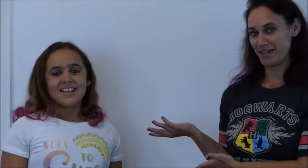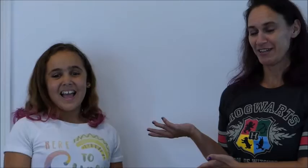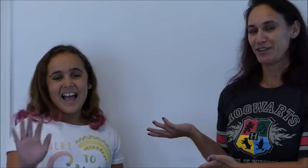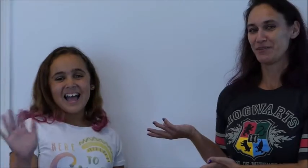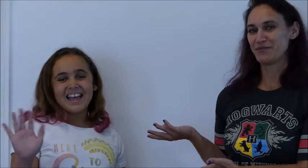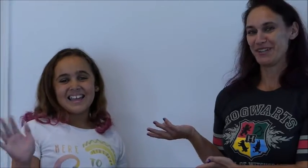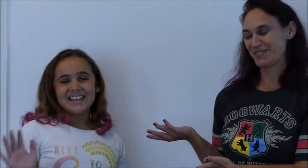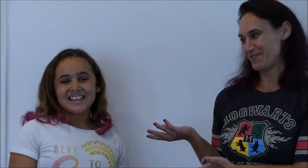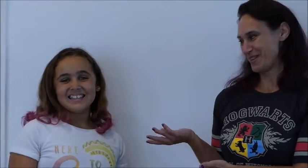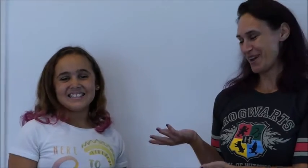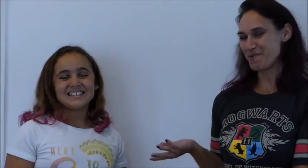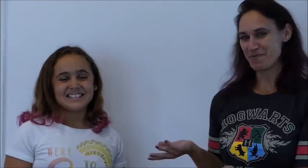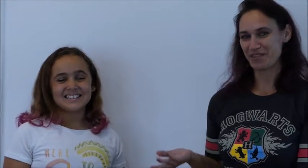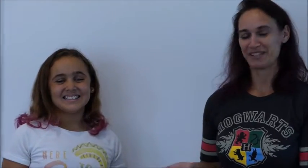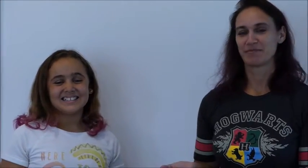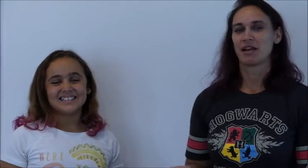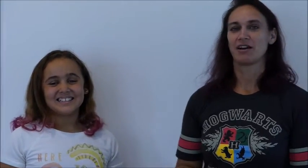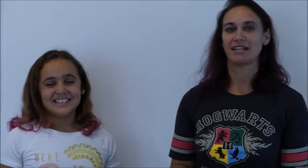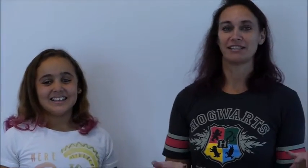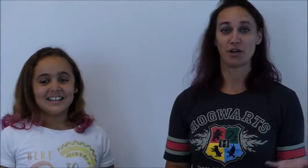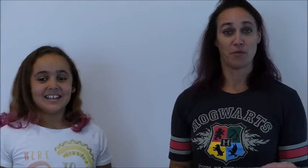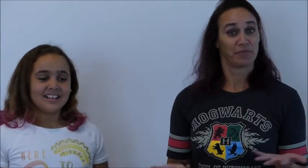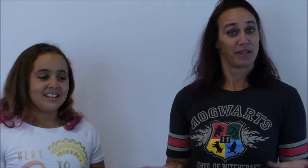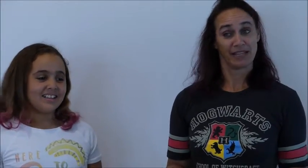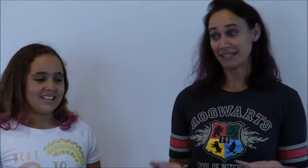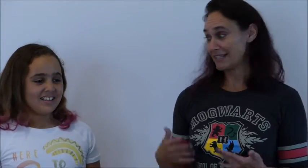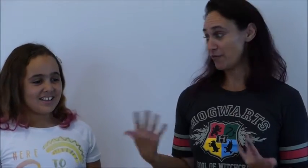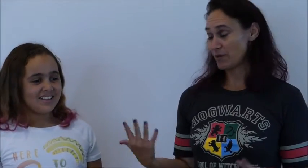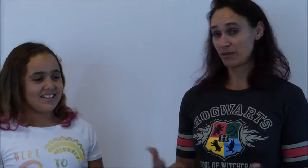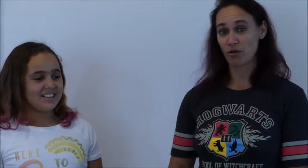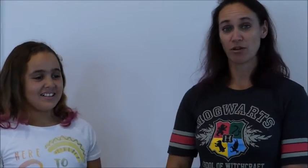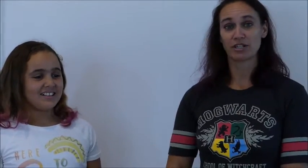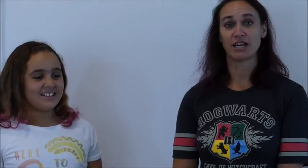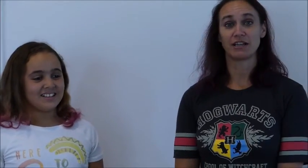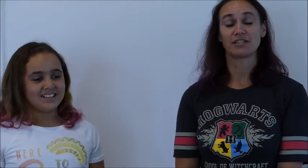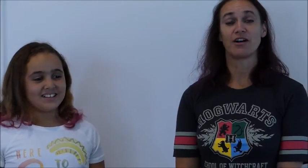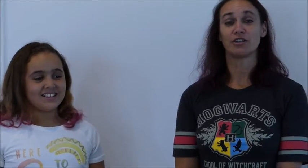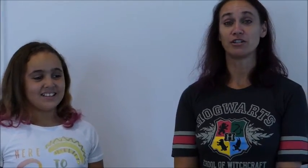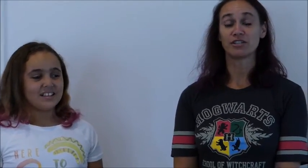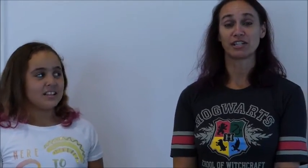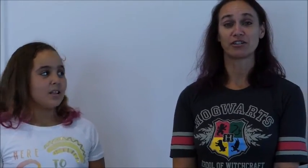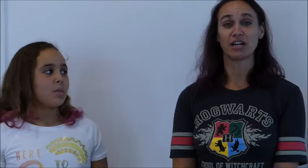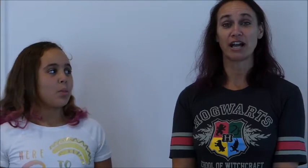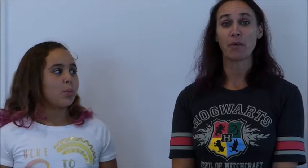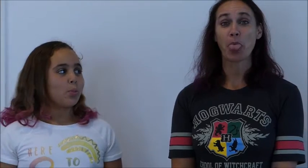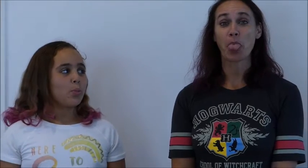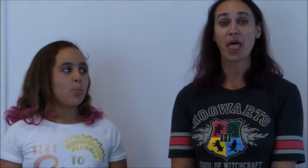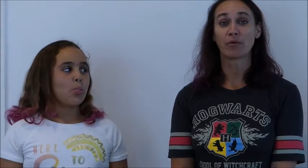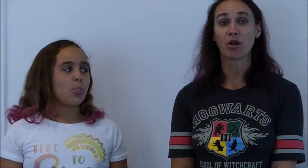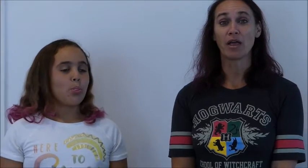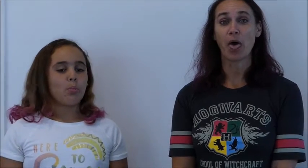is going to help with us all right so let's see if we can roll our tongues all you do is stick your tongue out and roll it